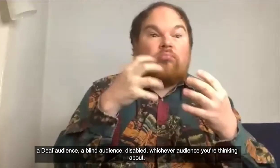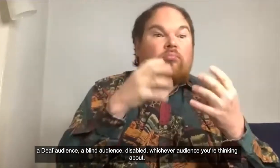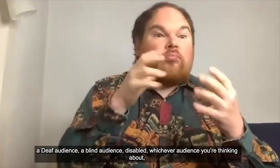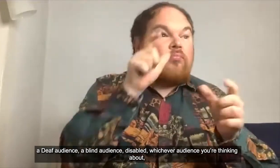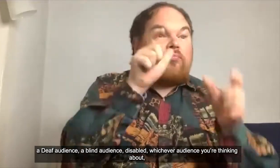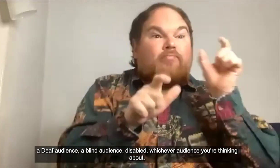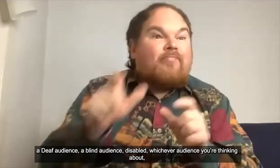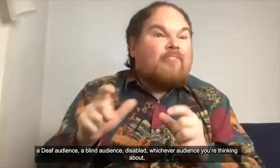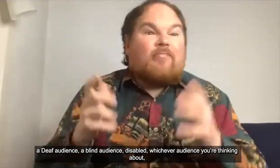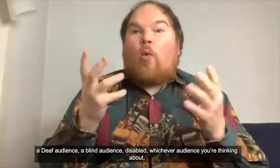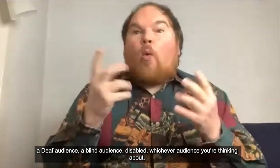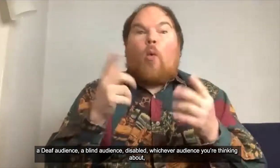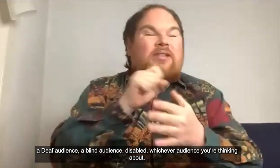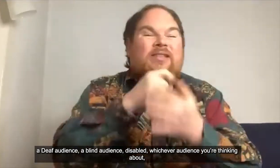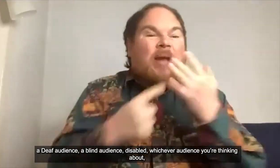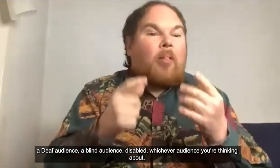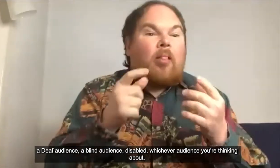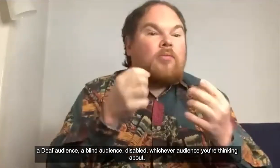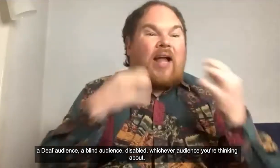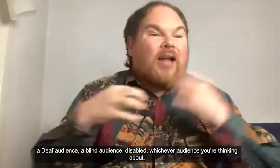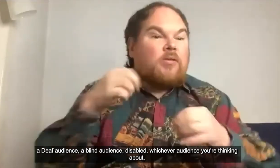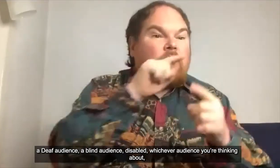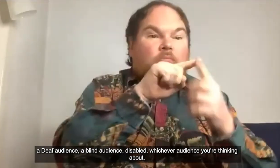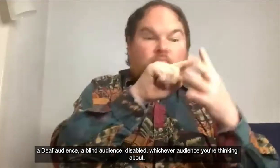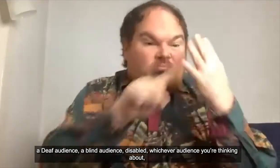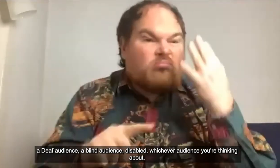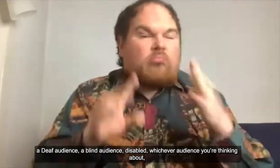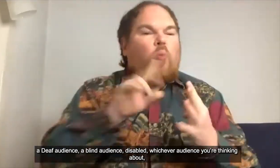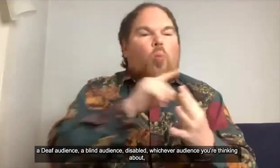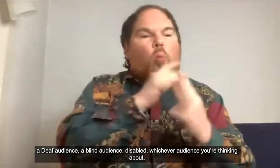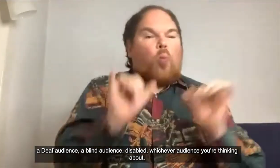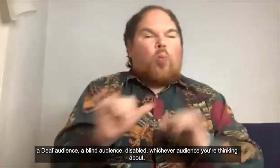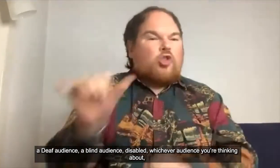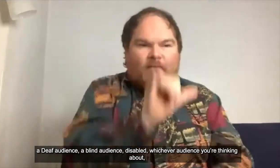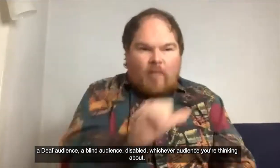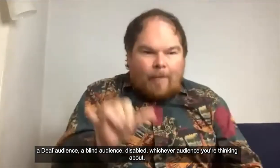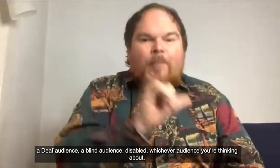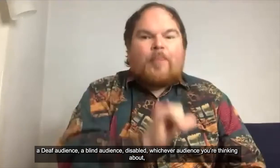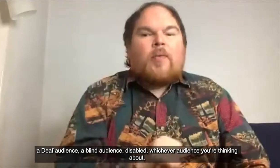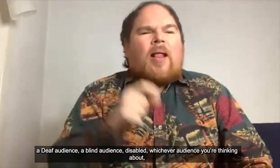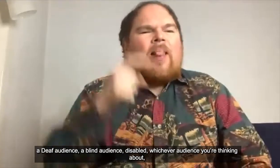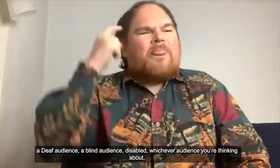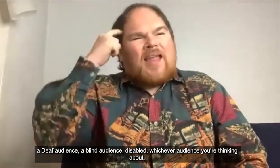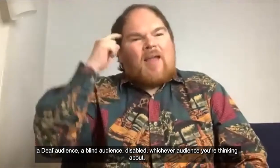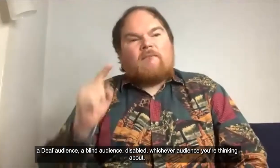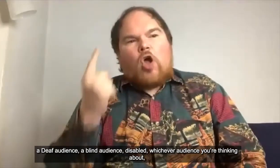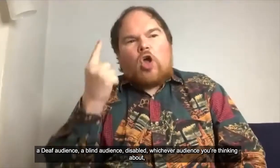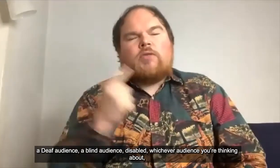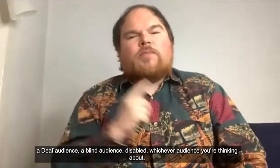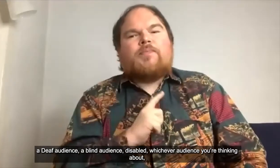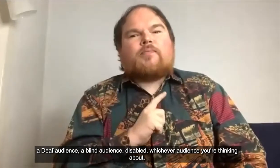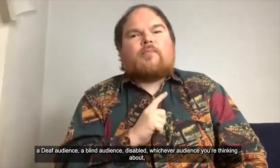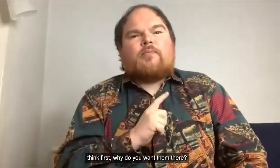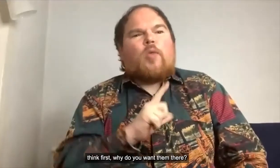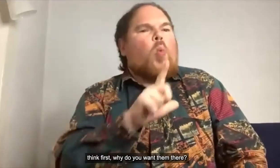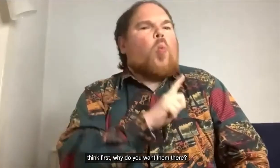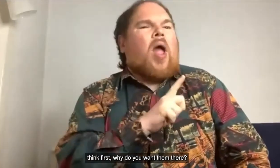a deaf audience a blind audience disables you know whichever audience you're thinking about think